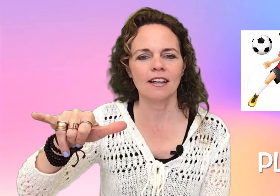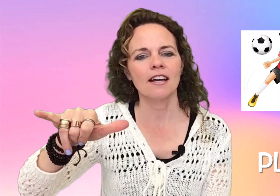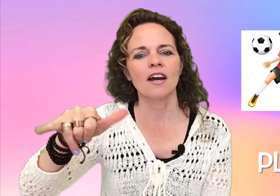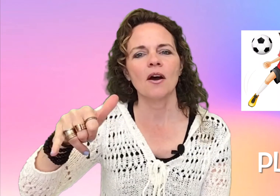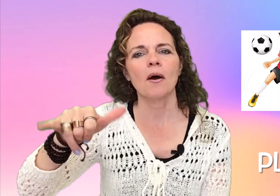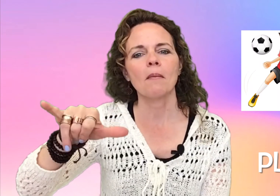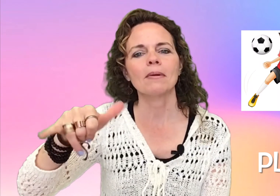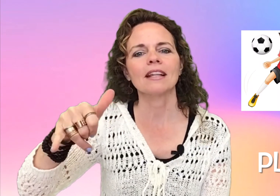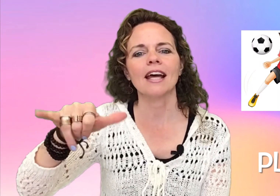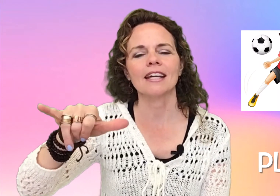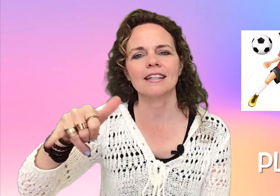Play.